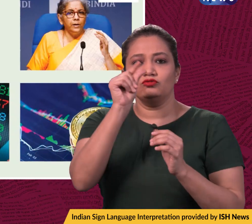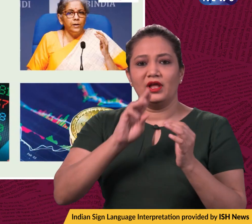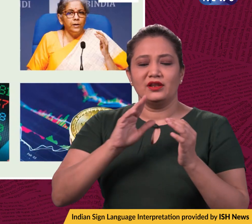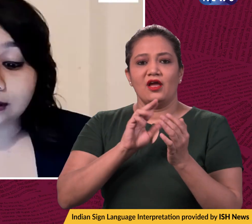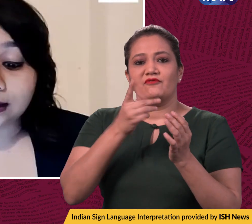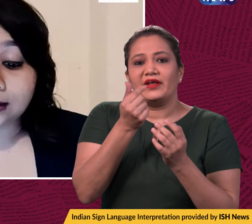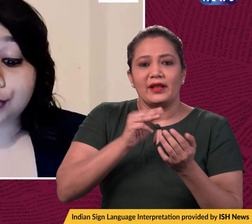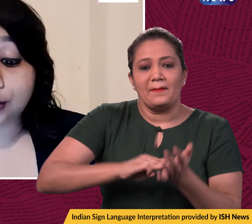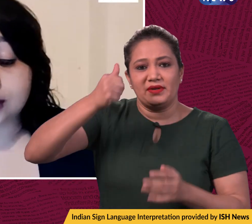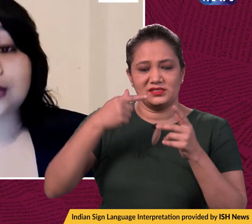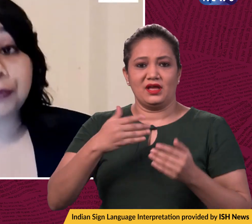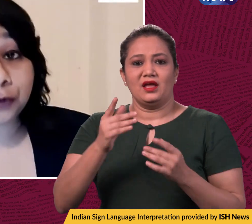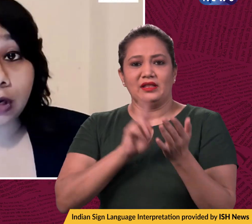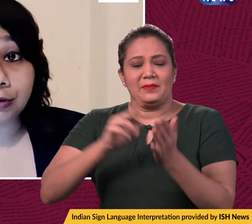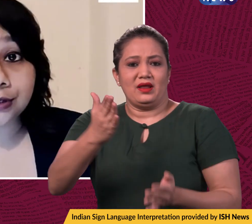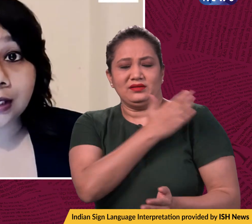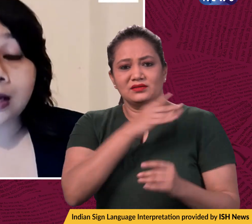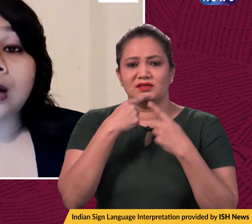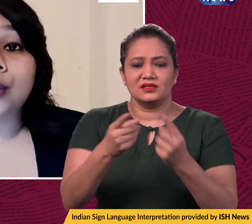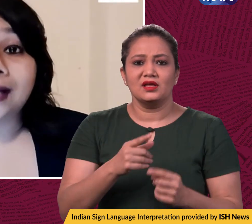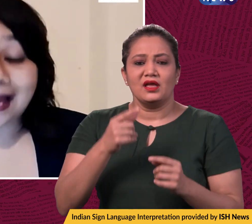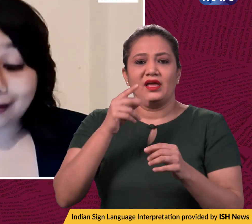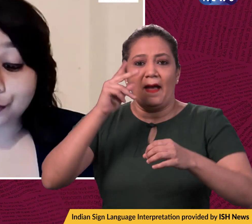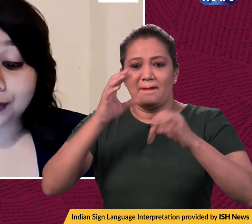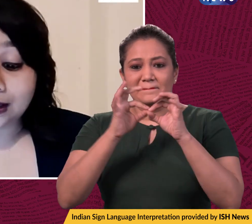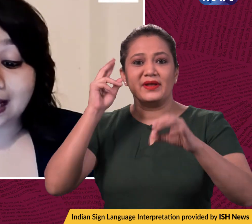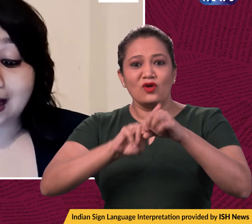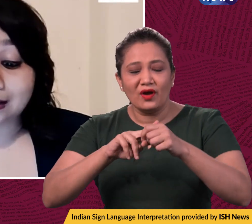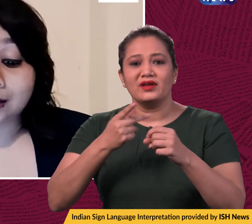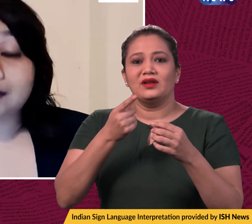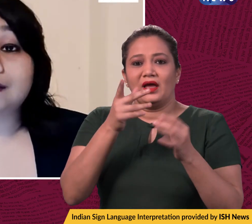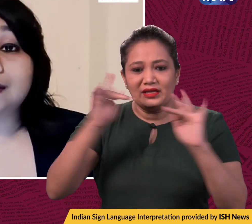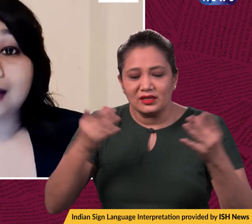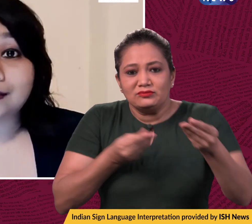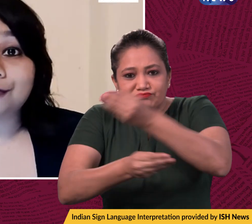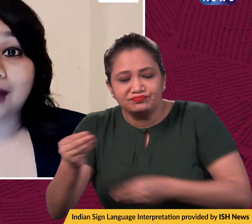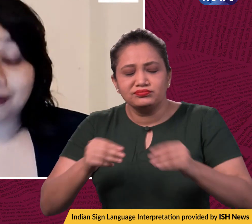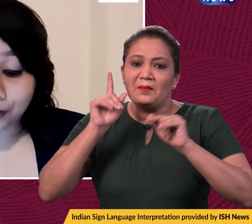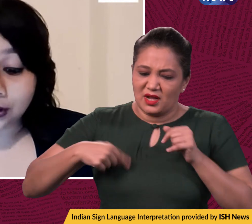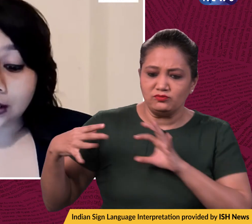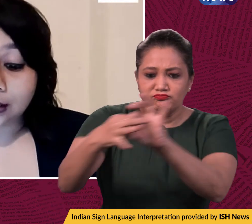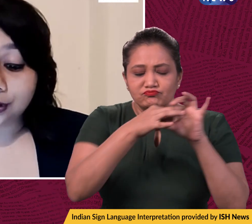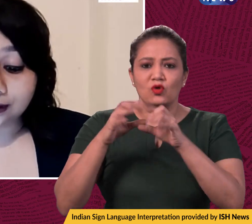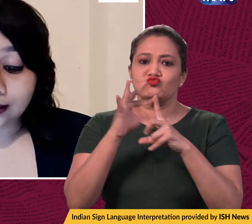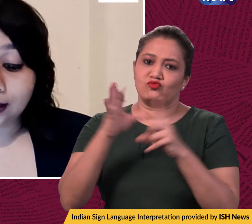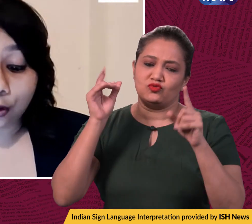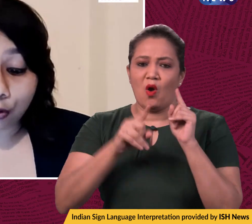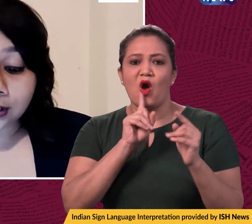Sitaraman said that regulating cryptocurrency will have to be at a collective effort. Now she said, and I quote,